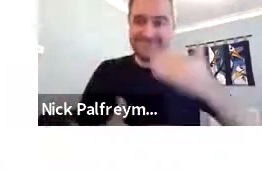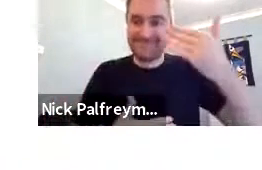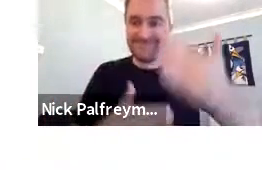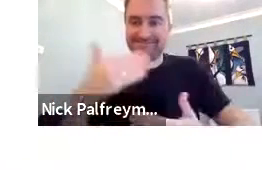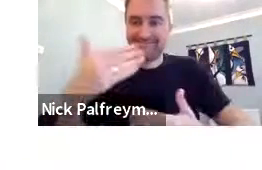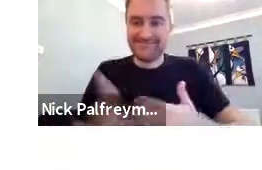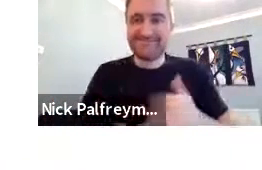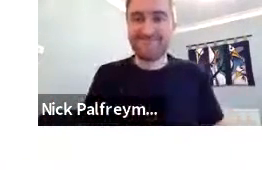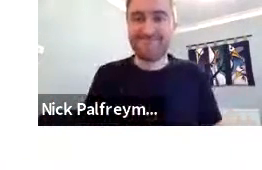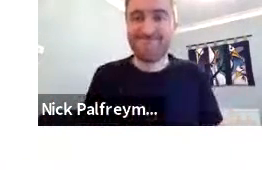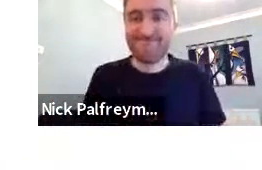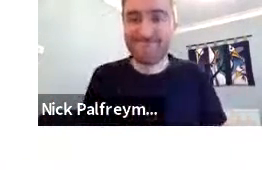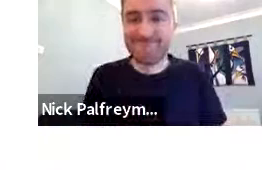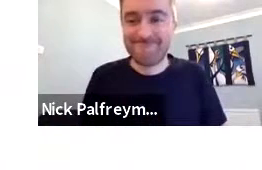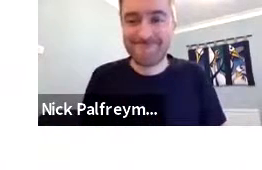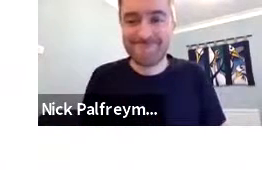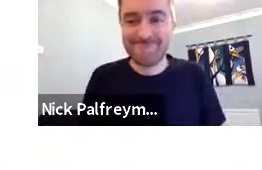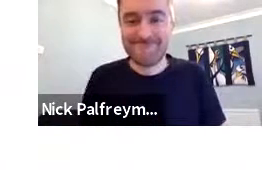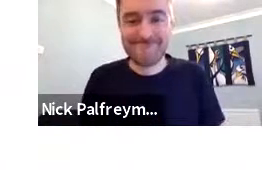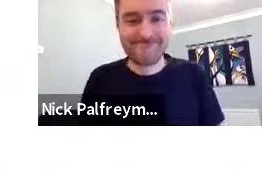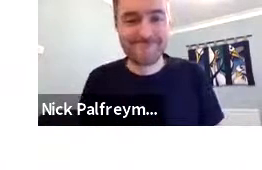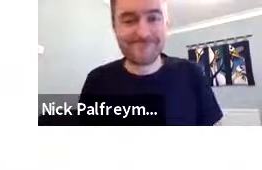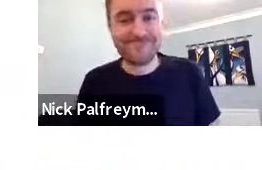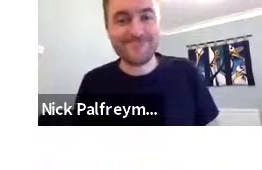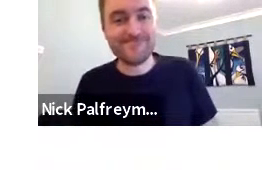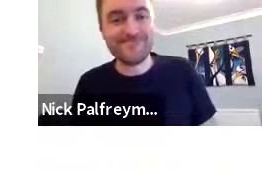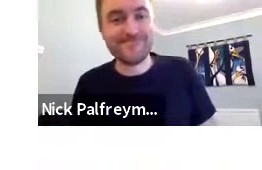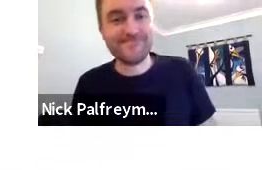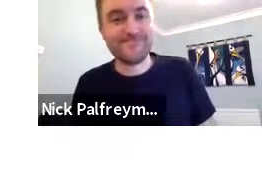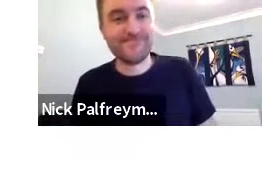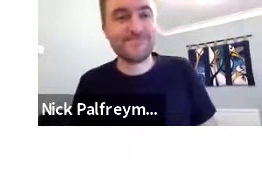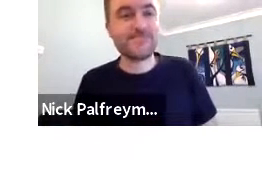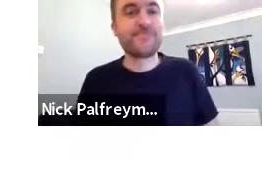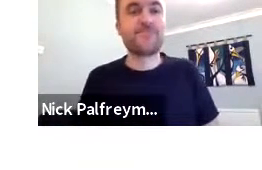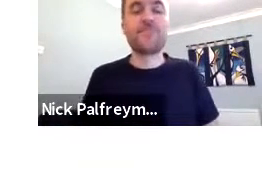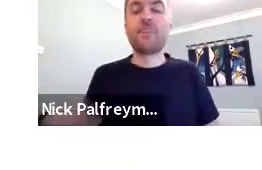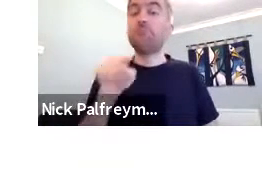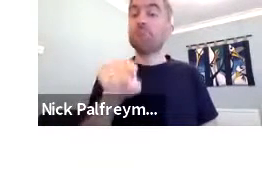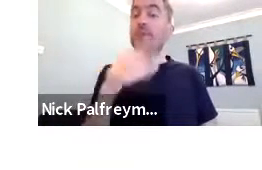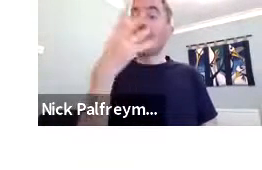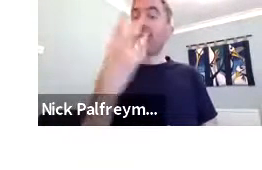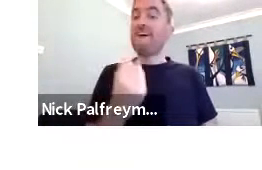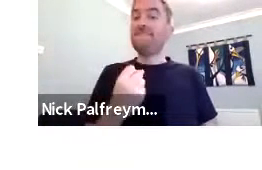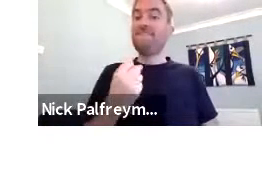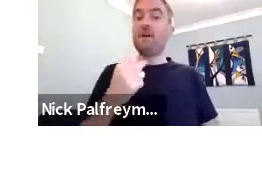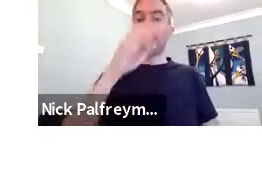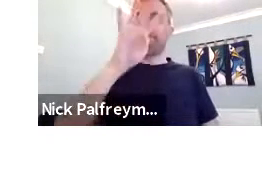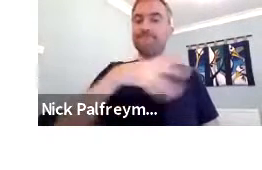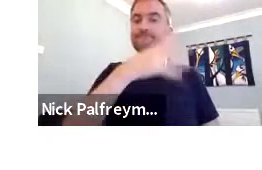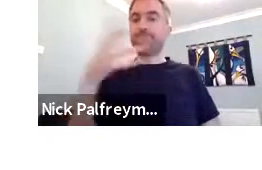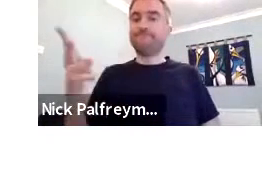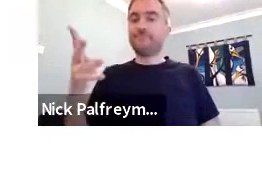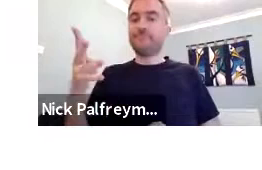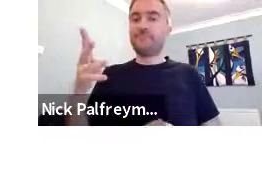So we're, you know, we're working on that, but it's at a slow pace, obviously, because it's an enormous piece of work.